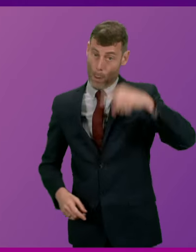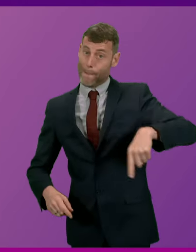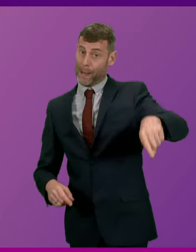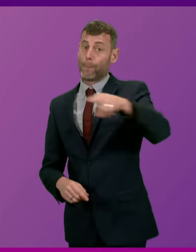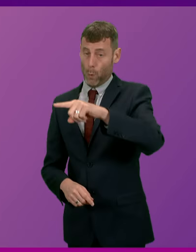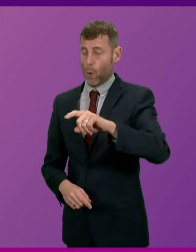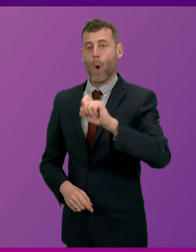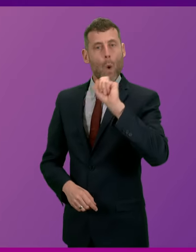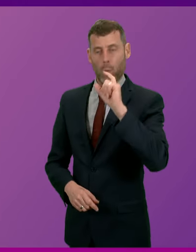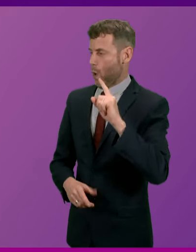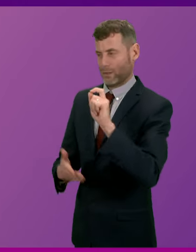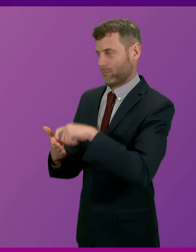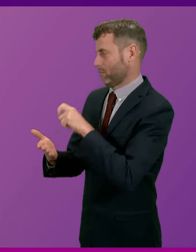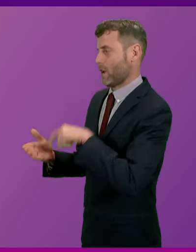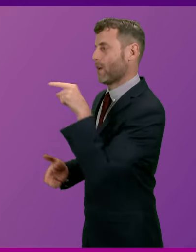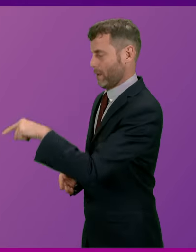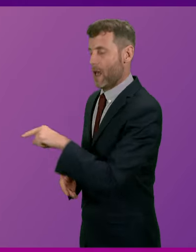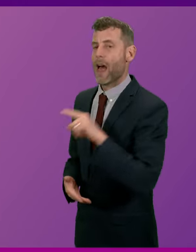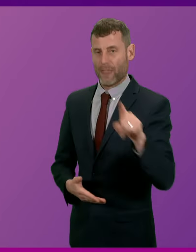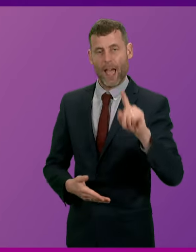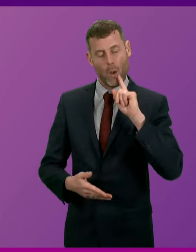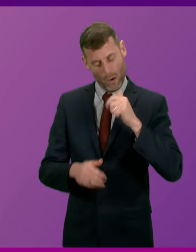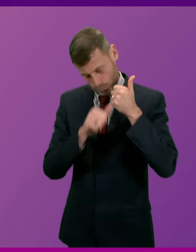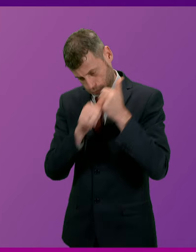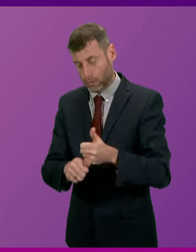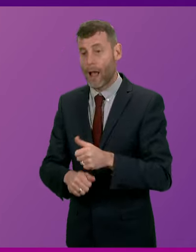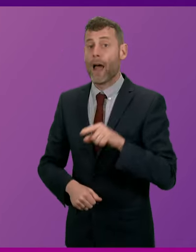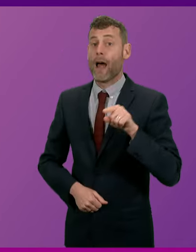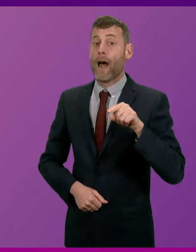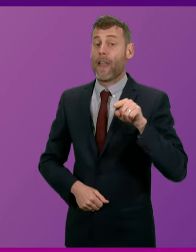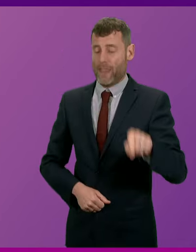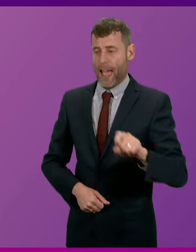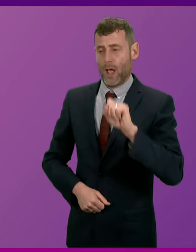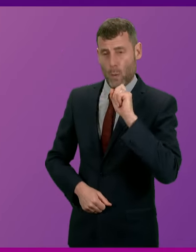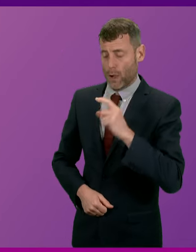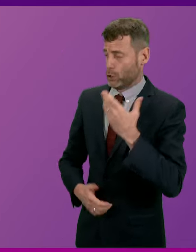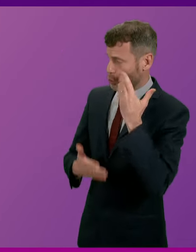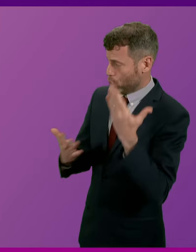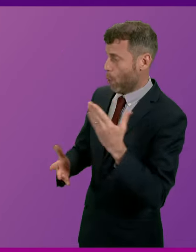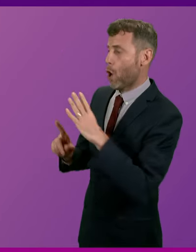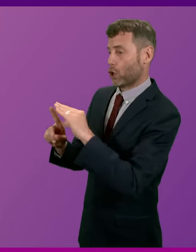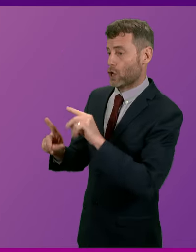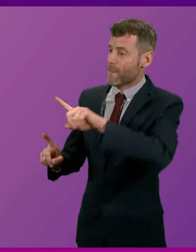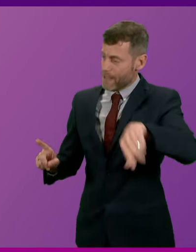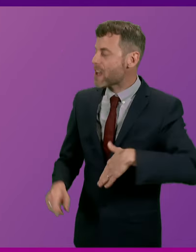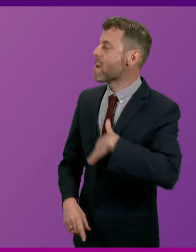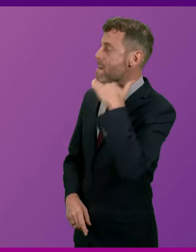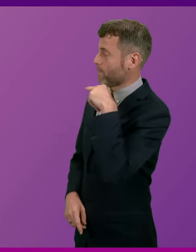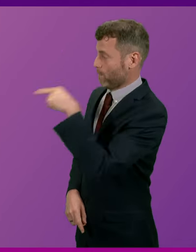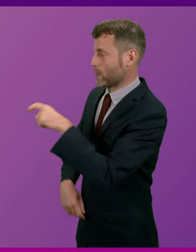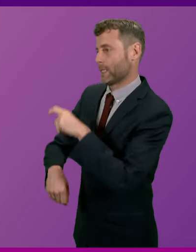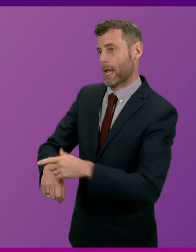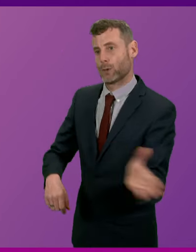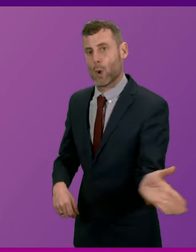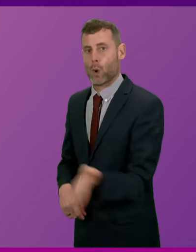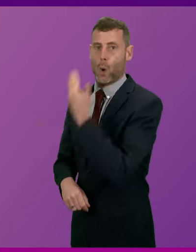will give the Conservative party an almighty thumping, show them the door and they deserve nothing less. Question